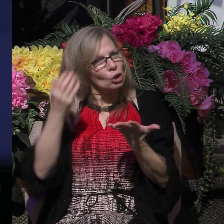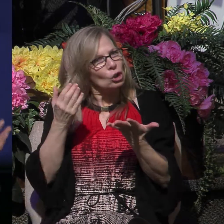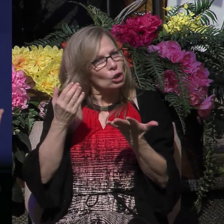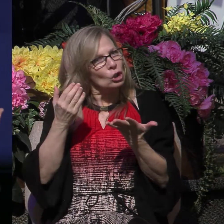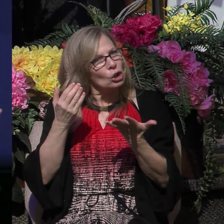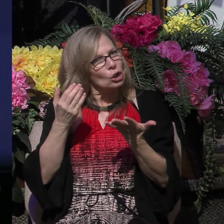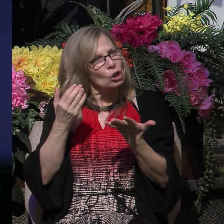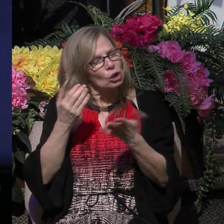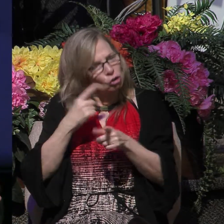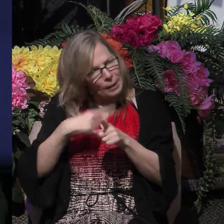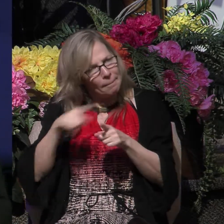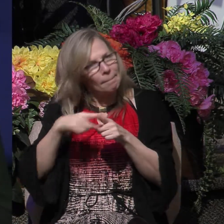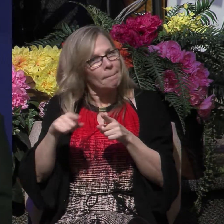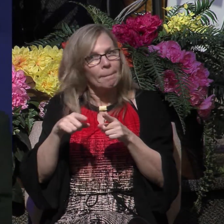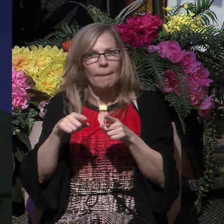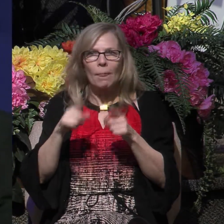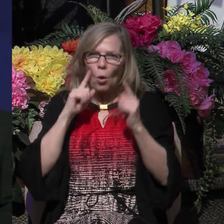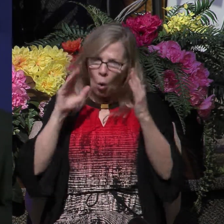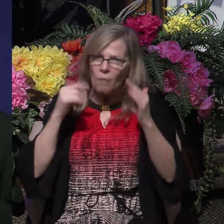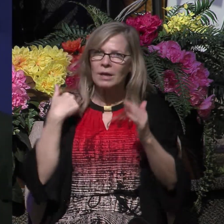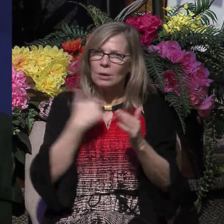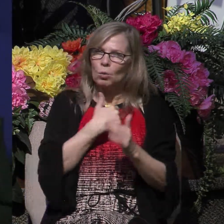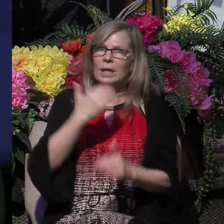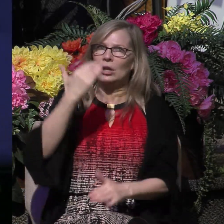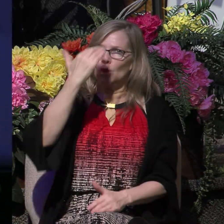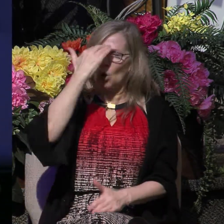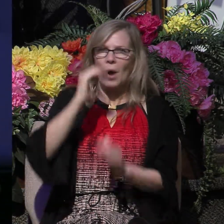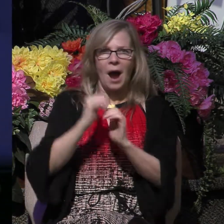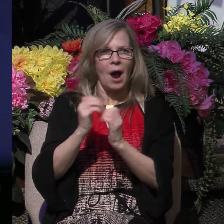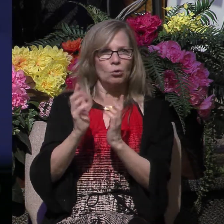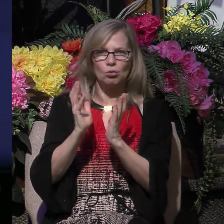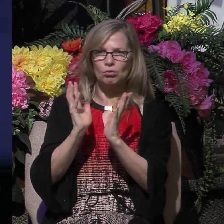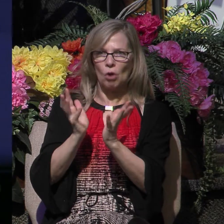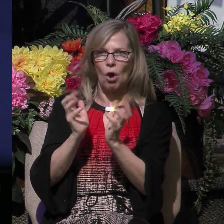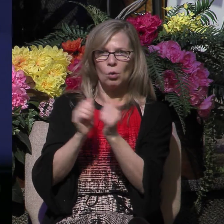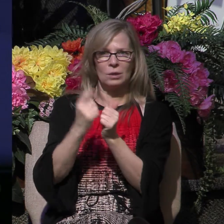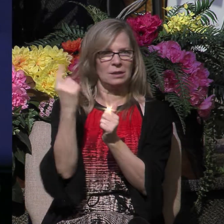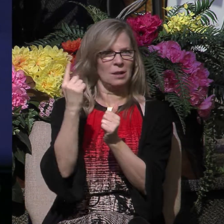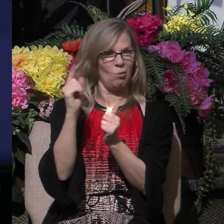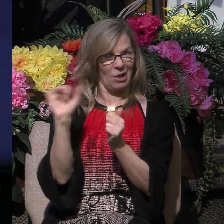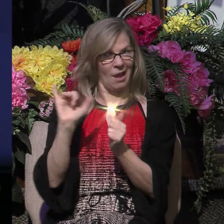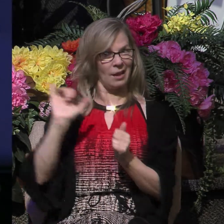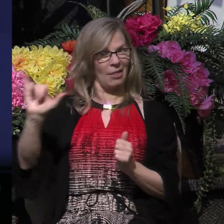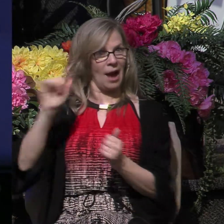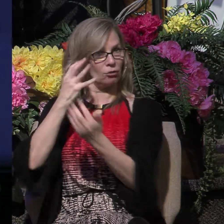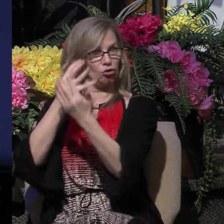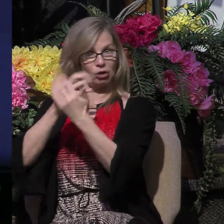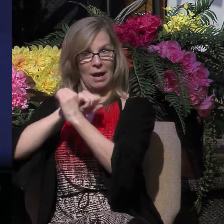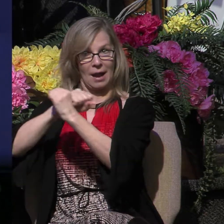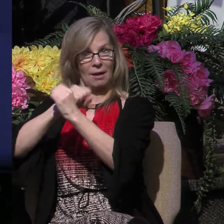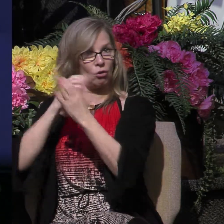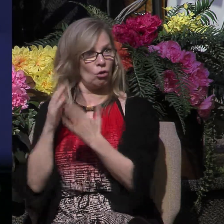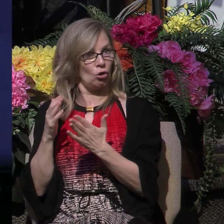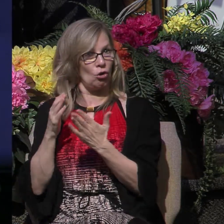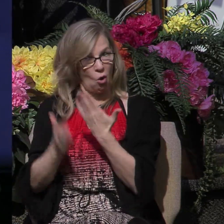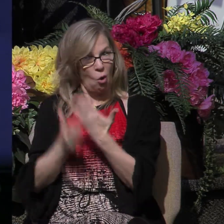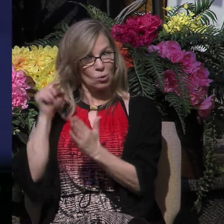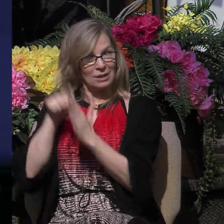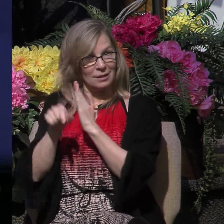Listen, I hope you would know how to speak to someone like this jailer who has come very close to death and he wants